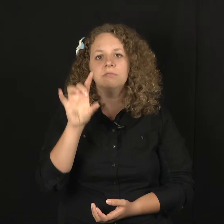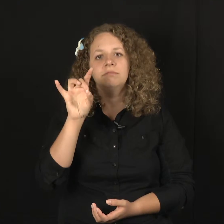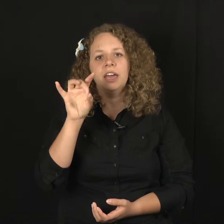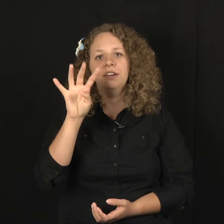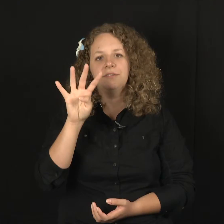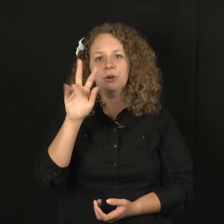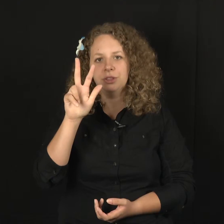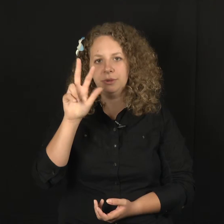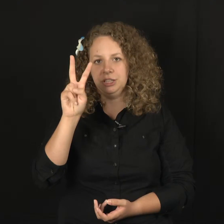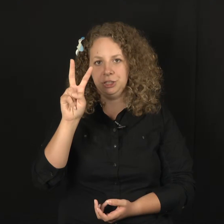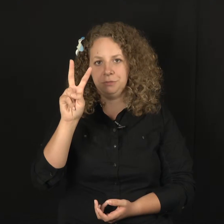8432. 8532.